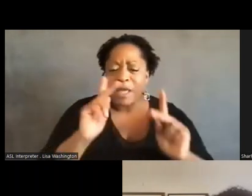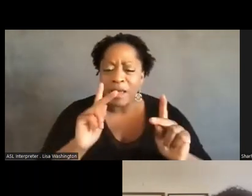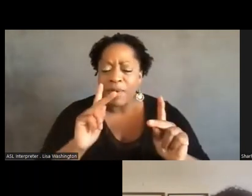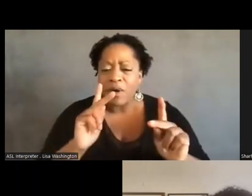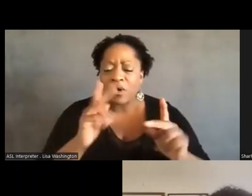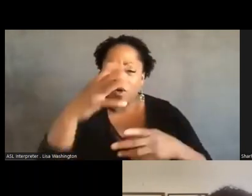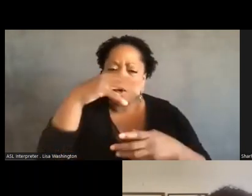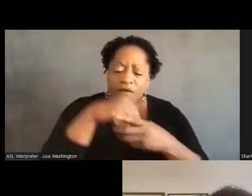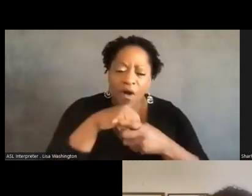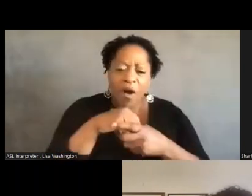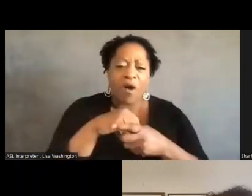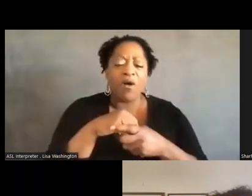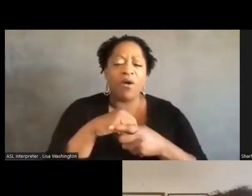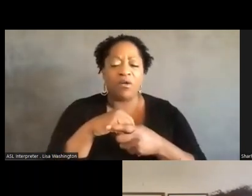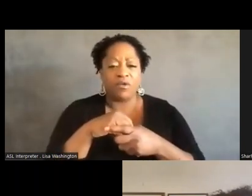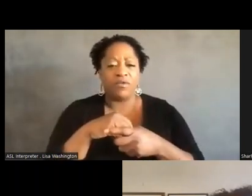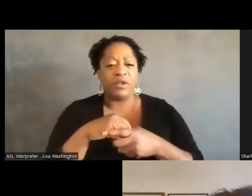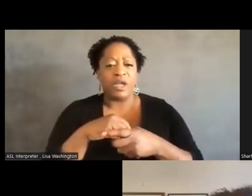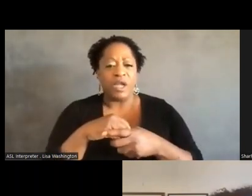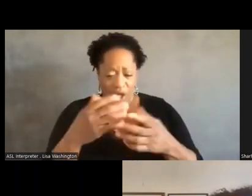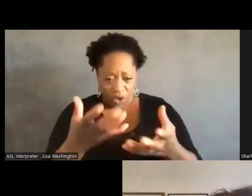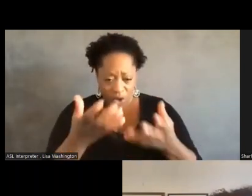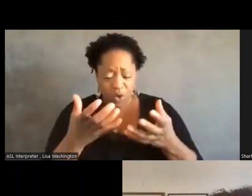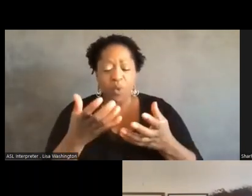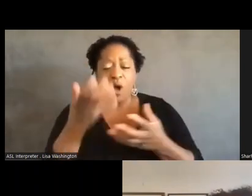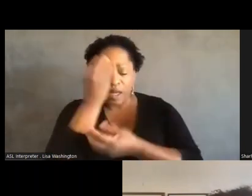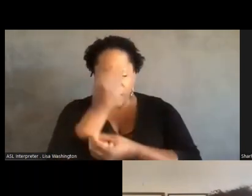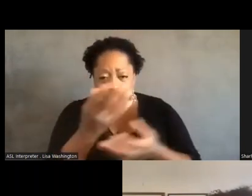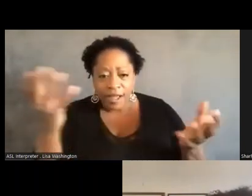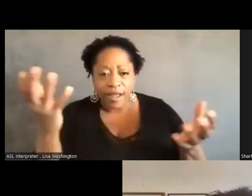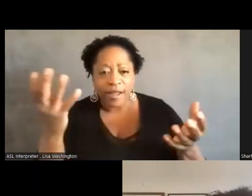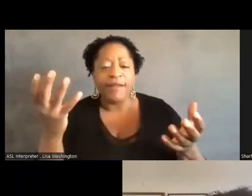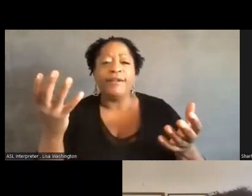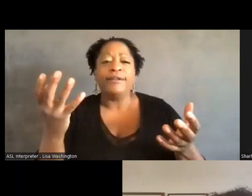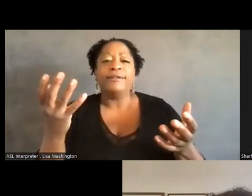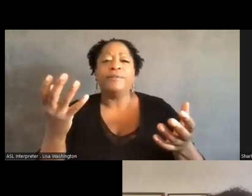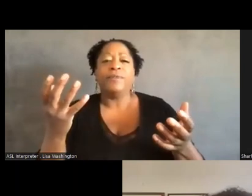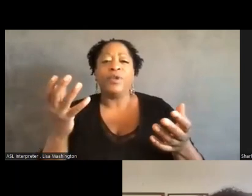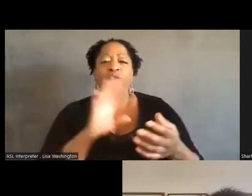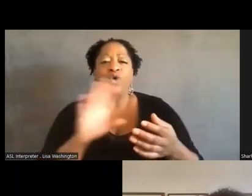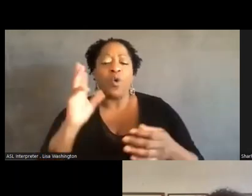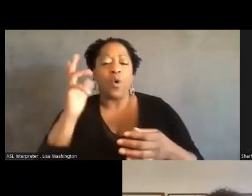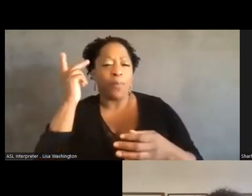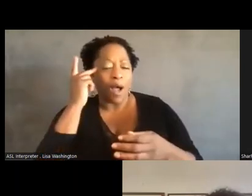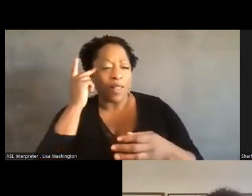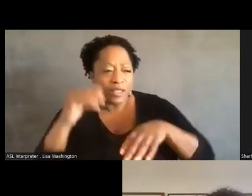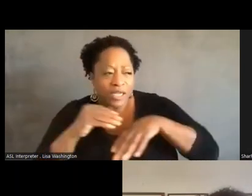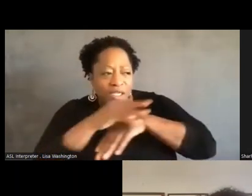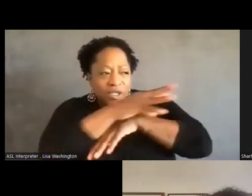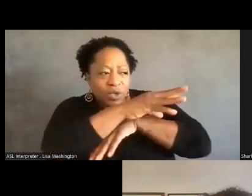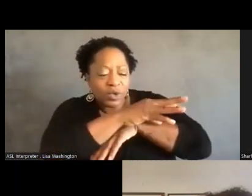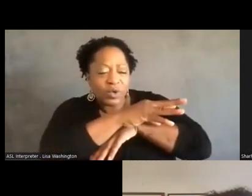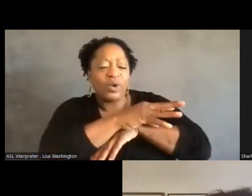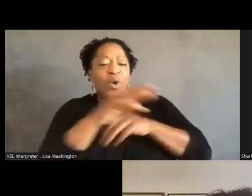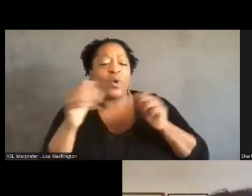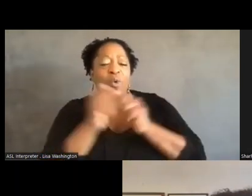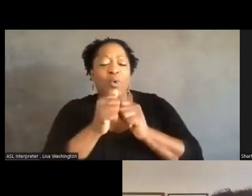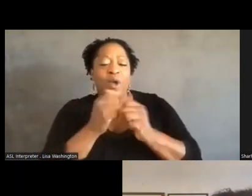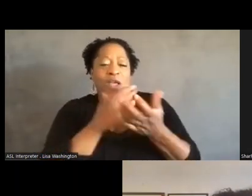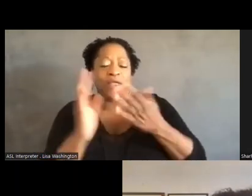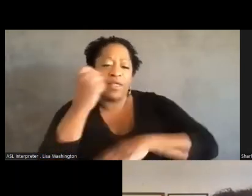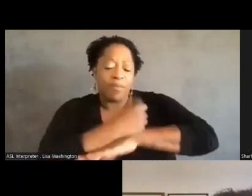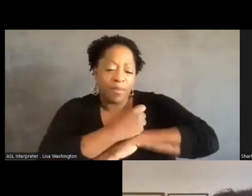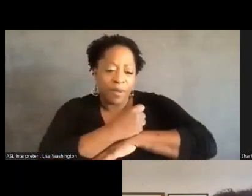to, you know, bring an abolitionist politics to inform the campaign, um, but you were trying to bring people in that, that weren't